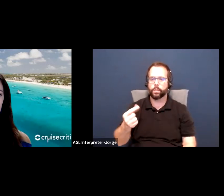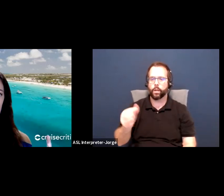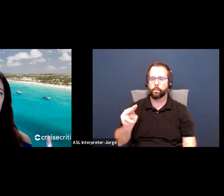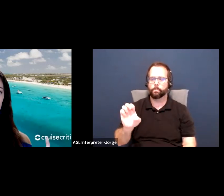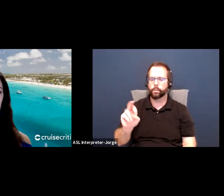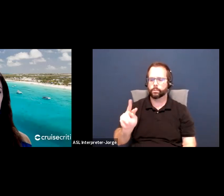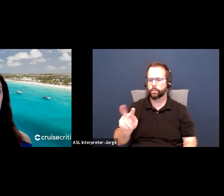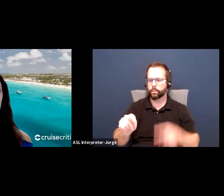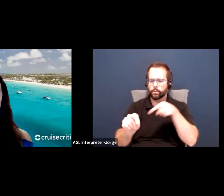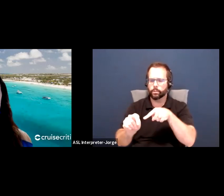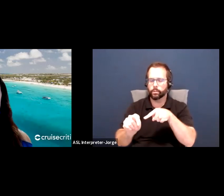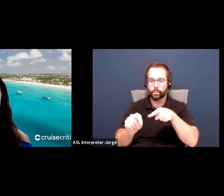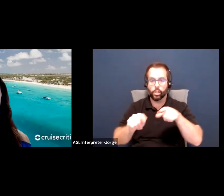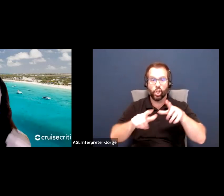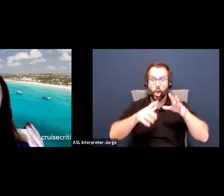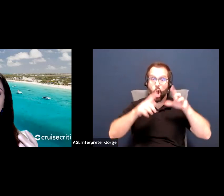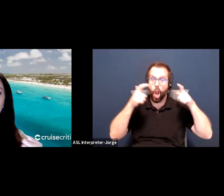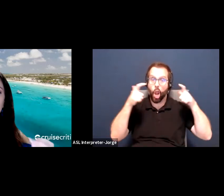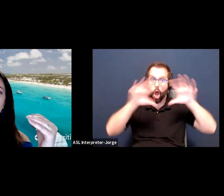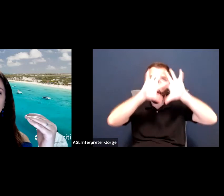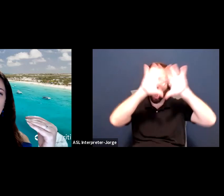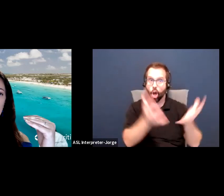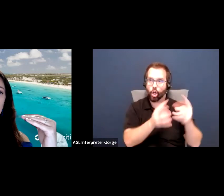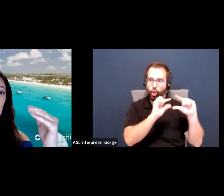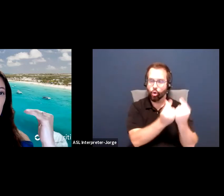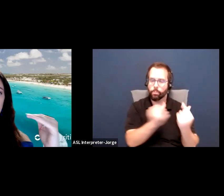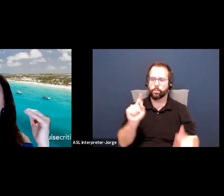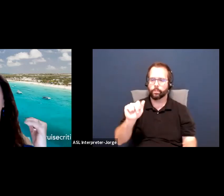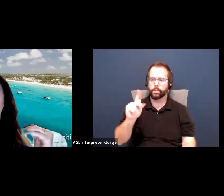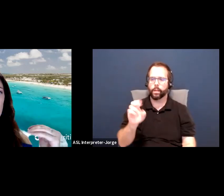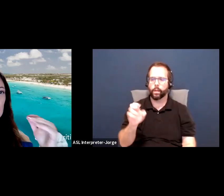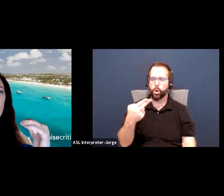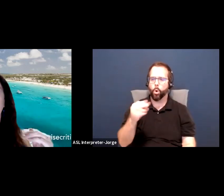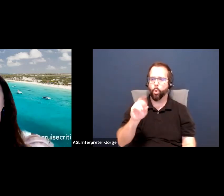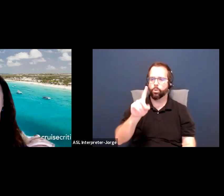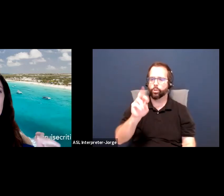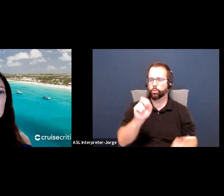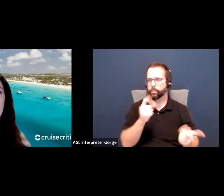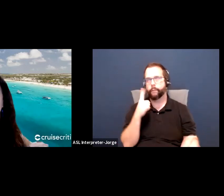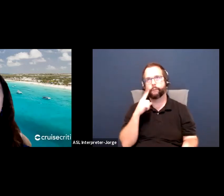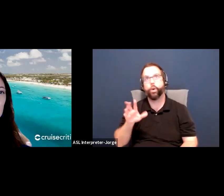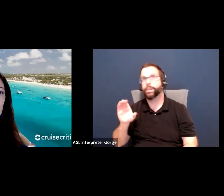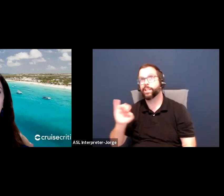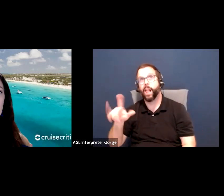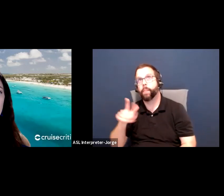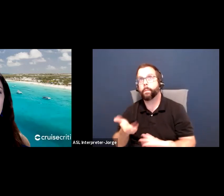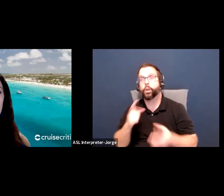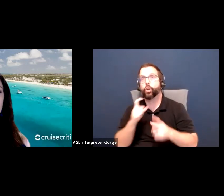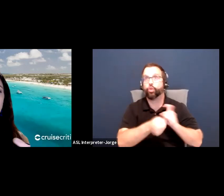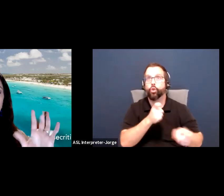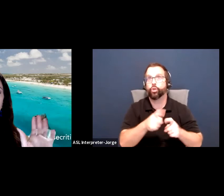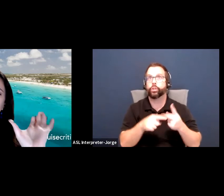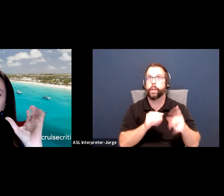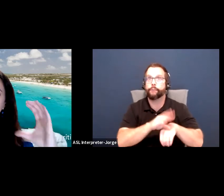groupings of stakeholders. And so for centers, it could be, again, donors, consumers, influencers, partner organizations.